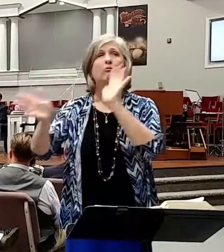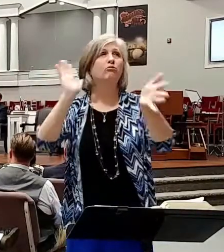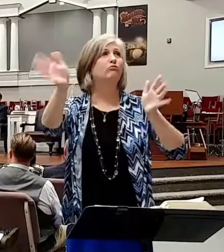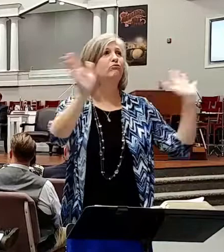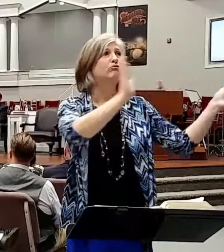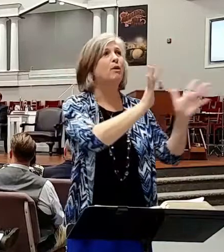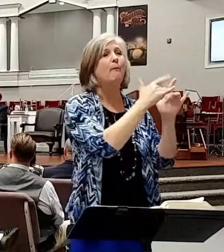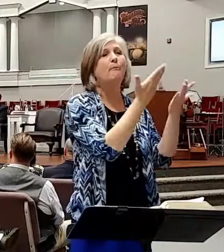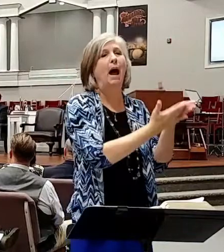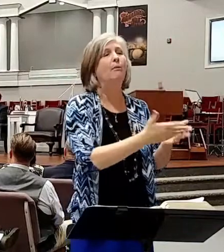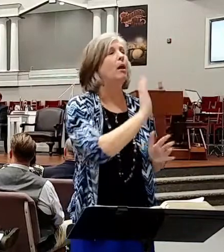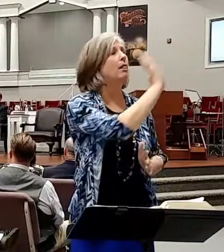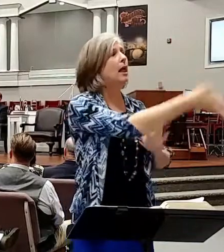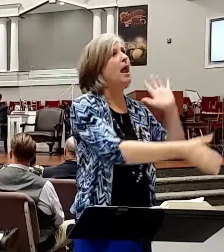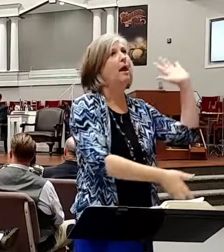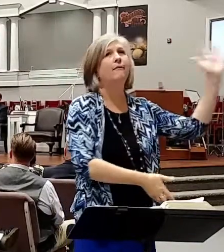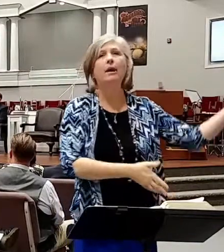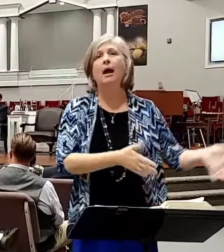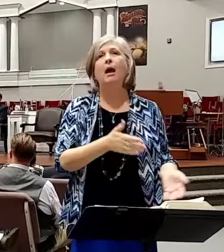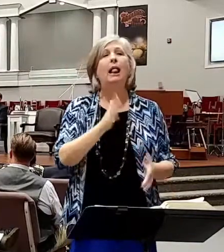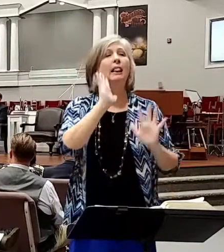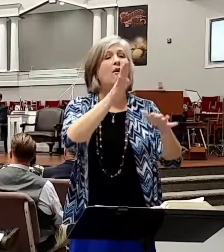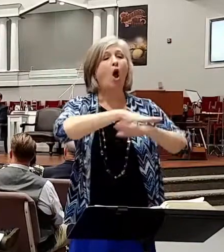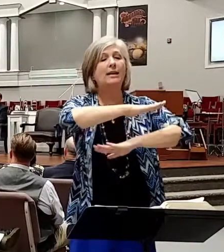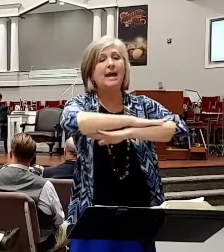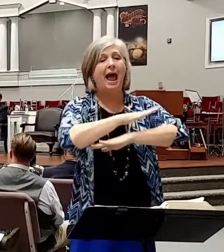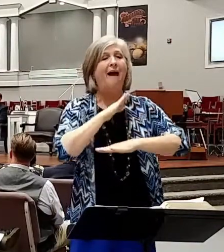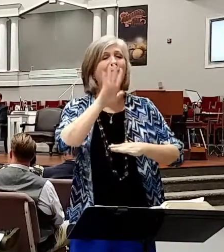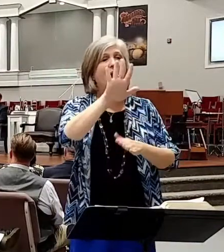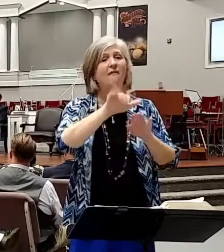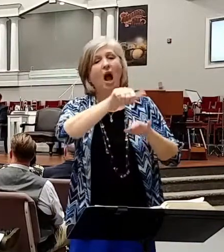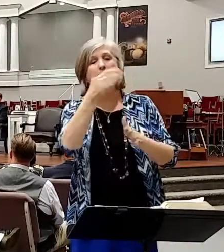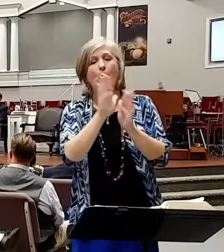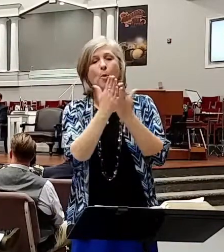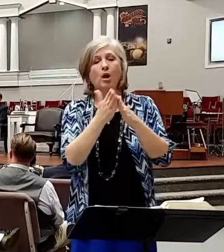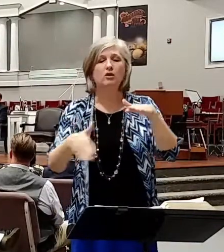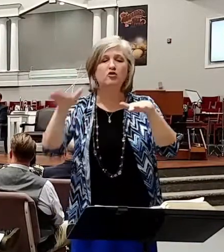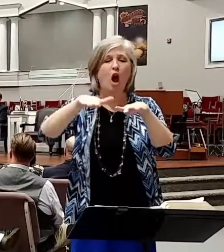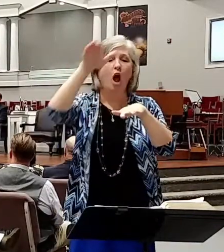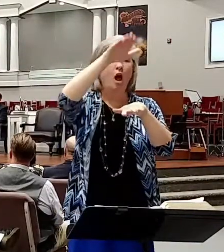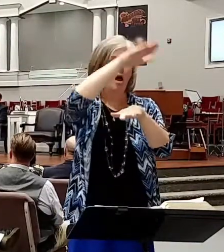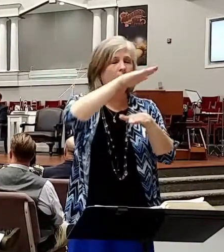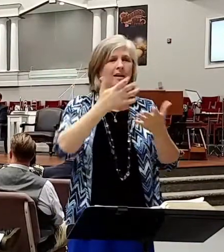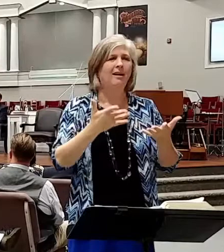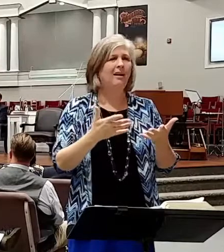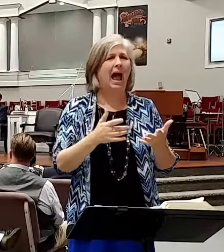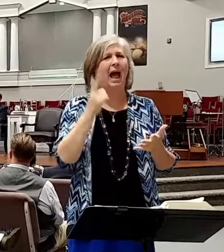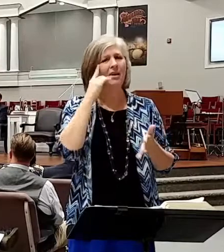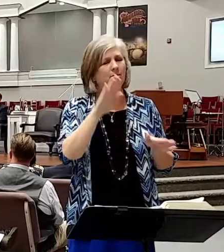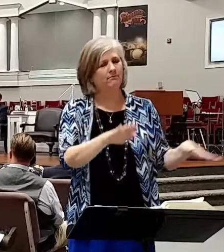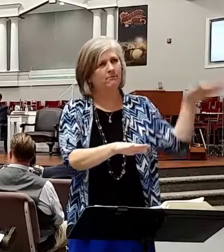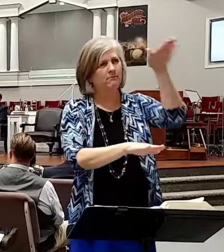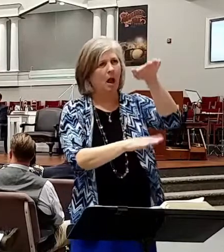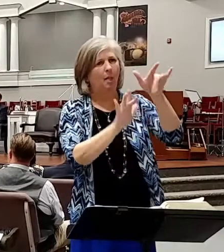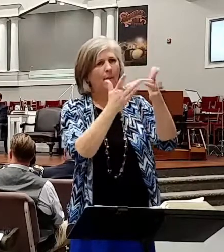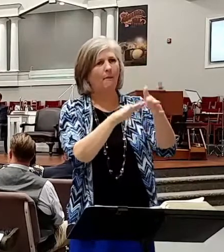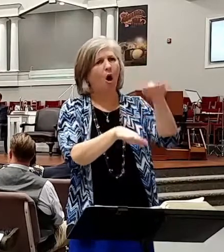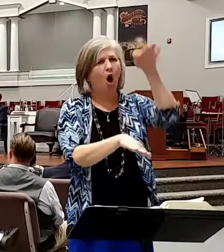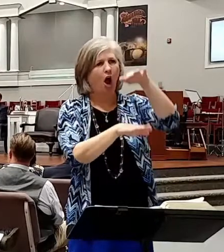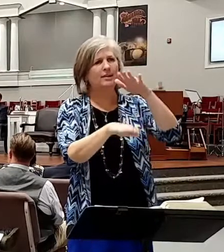They leave it on their desk and they've got five books stacked on top of it. I think you ought to put it on top. I know that's kind of weird, but let me be weird for a moment, if you would.